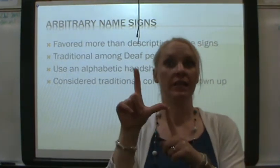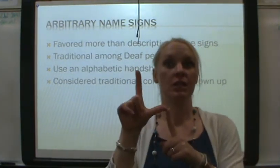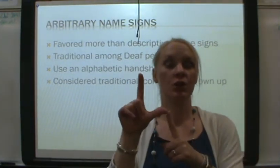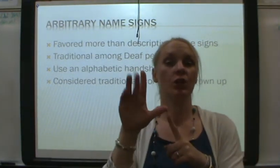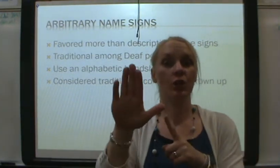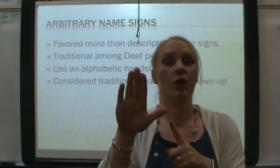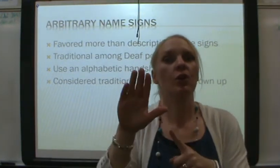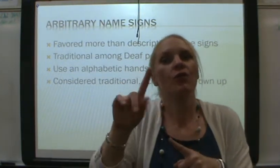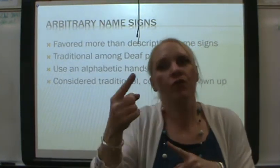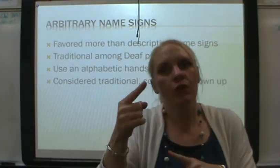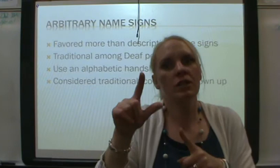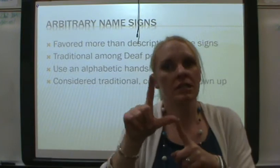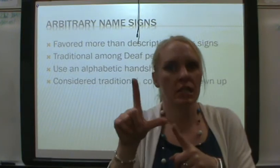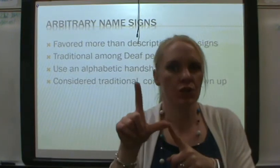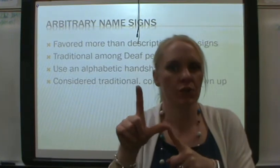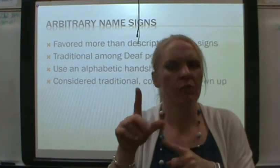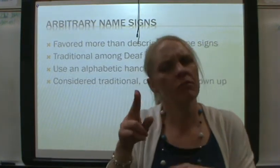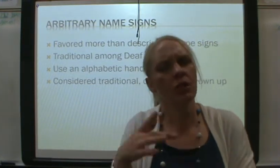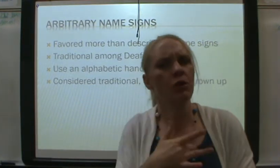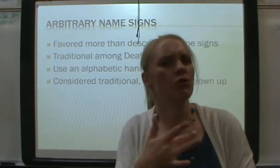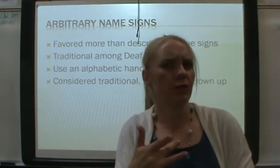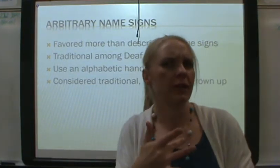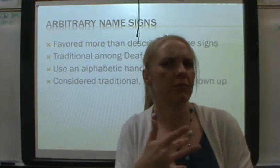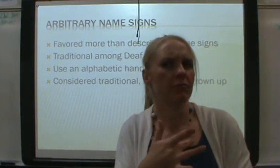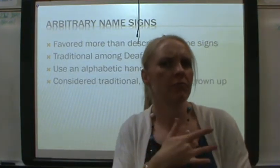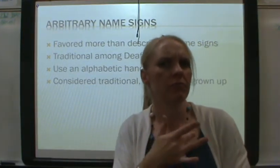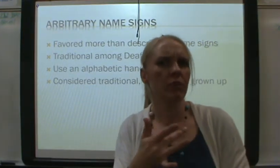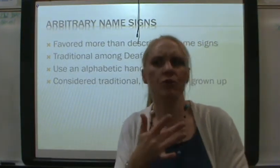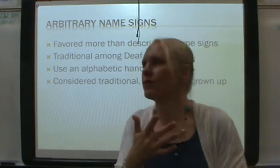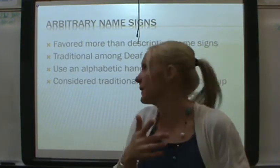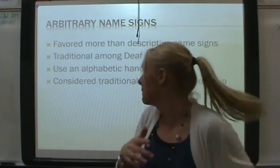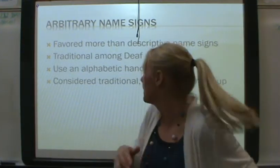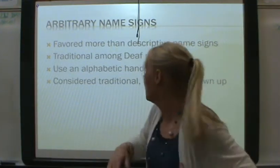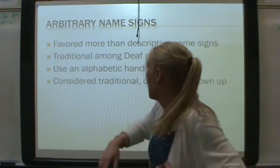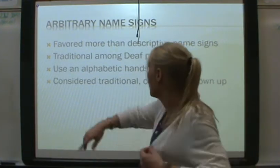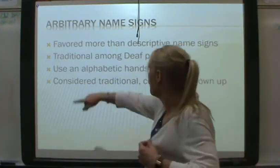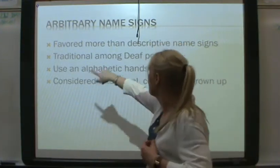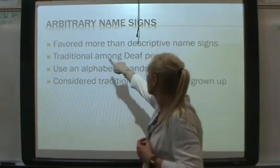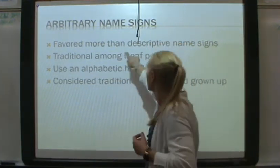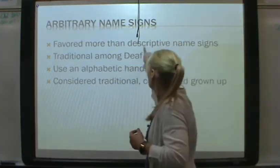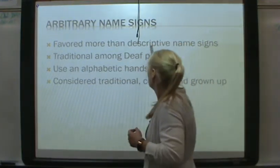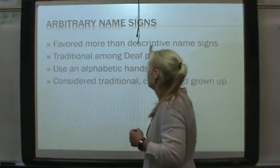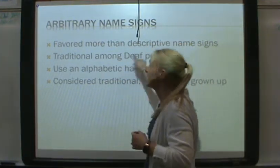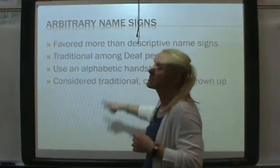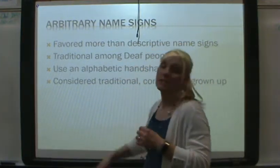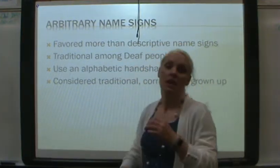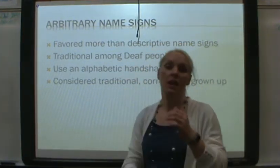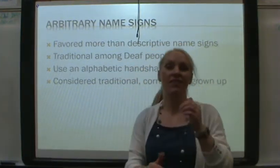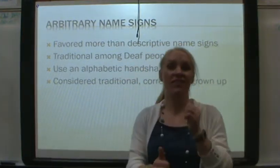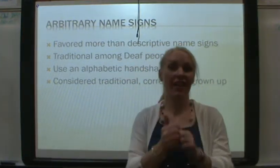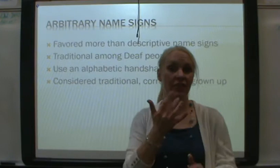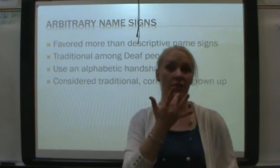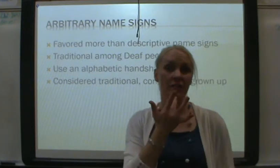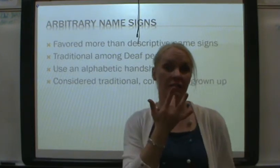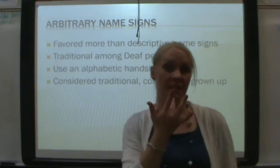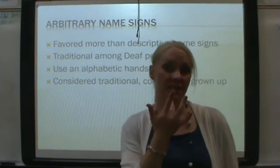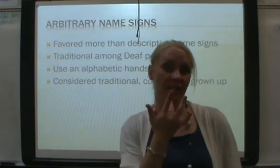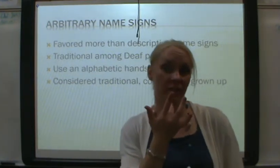initial. Your, your first initial. Usually. Usually. Usually. Alright? It's favored. It's favored.